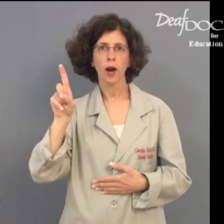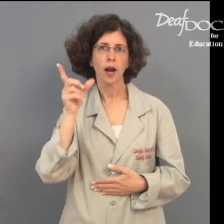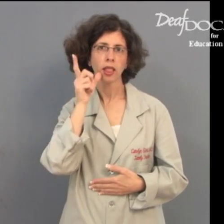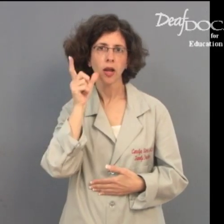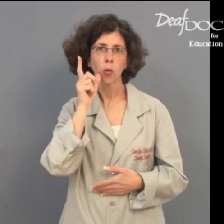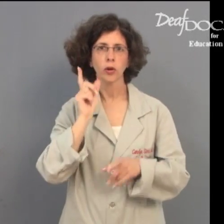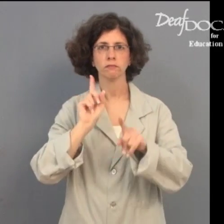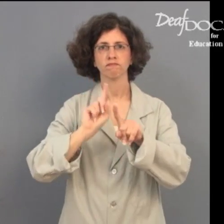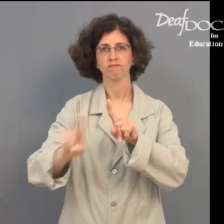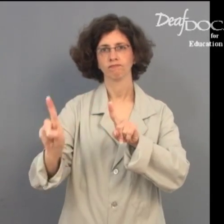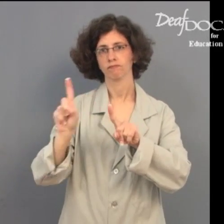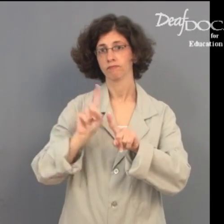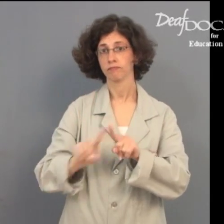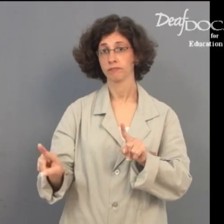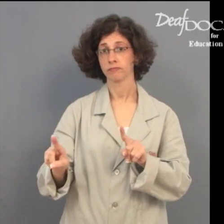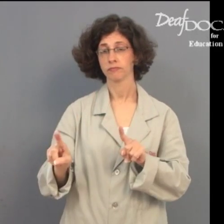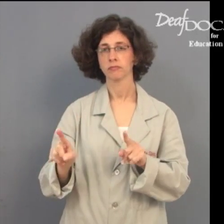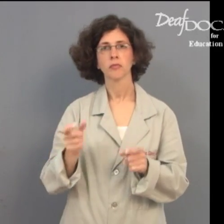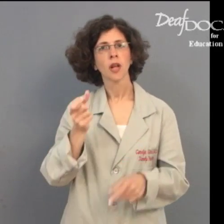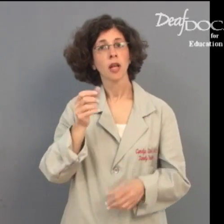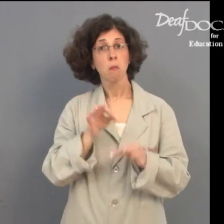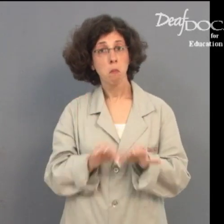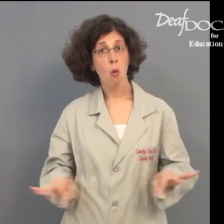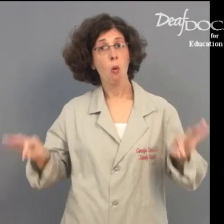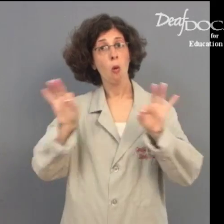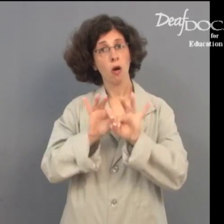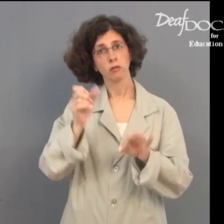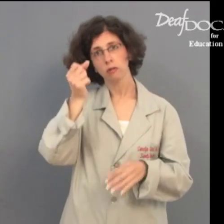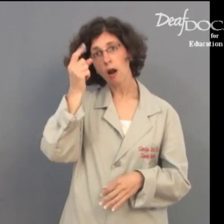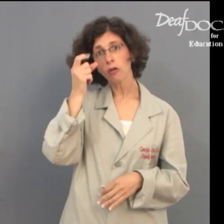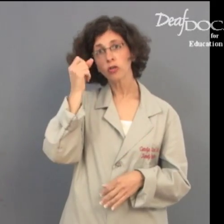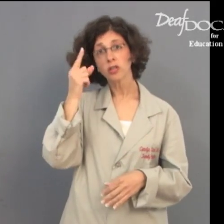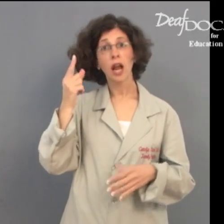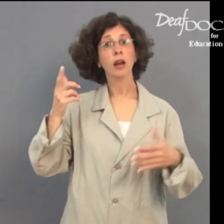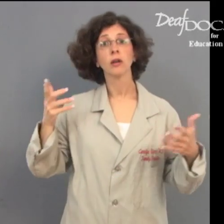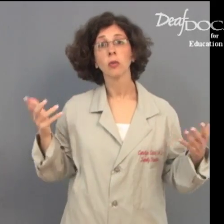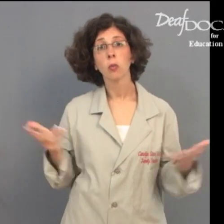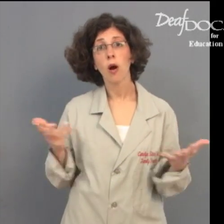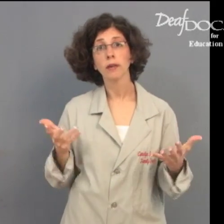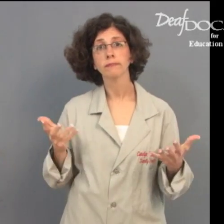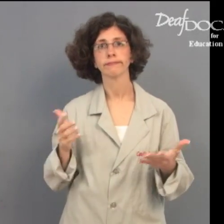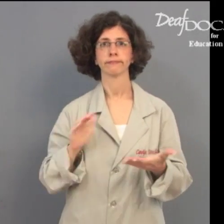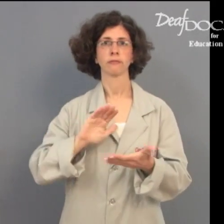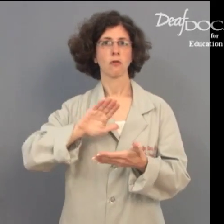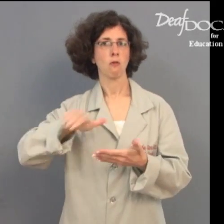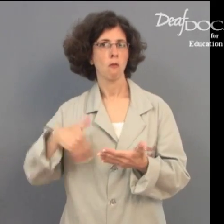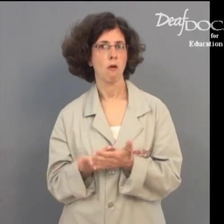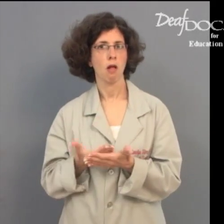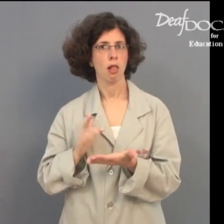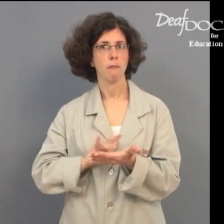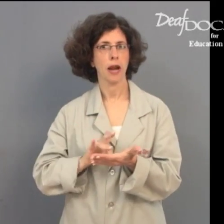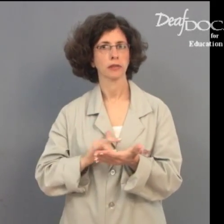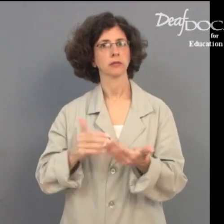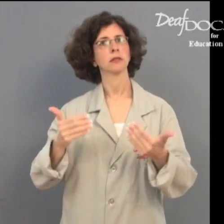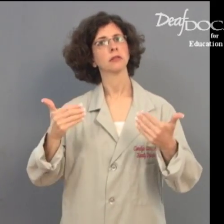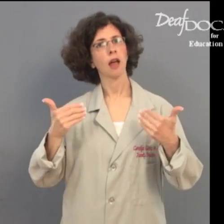it is important to understand that all medicines have